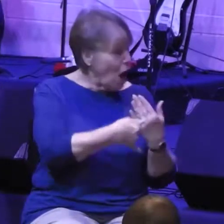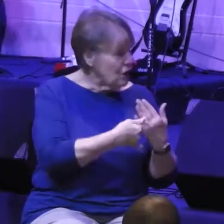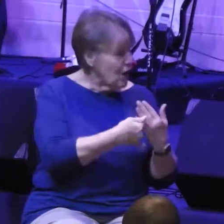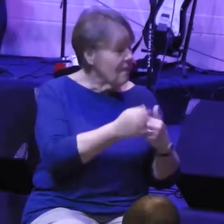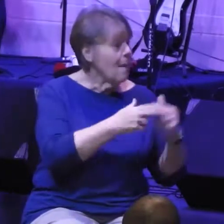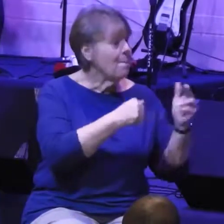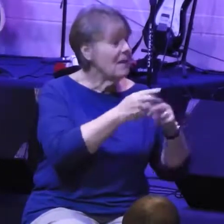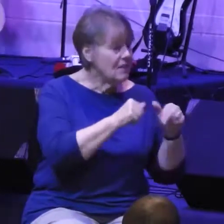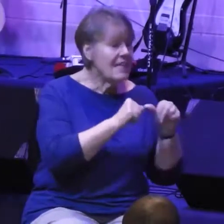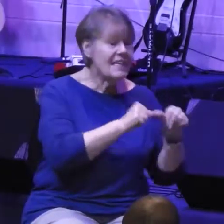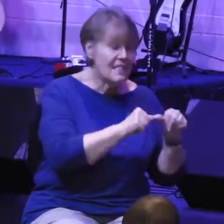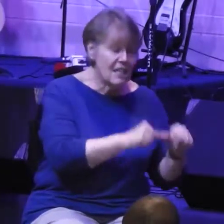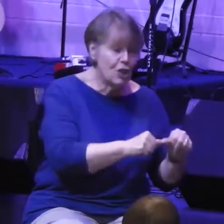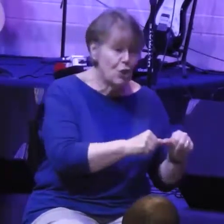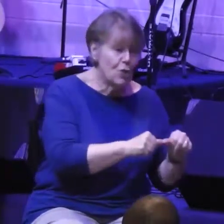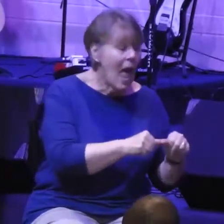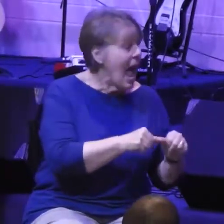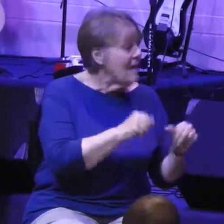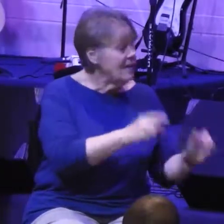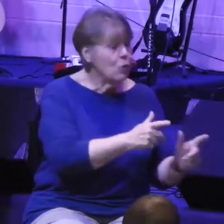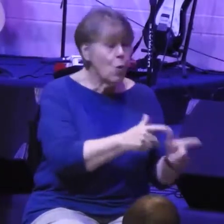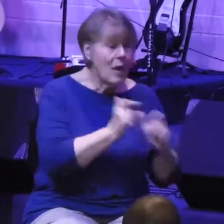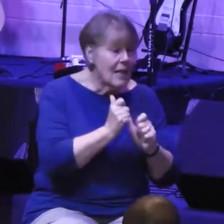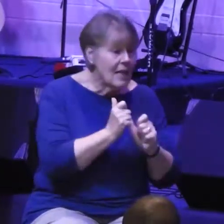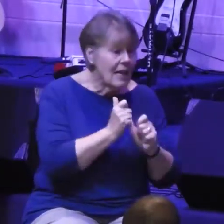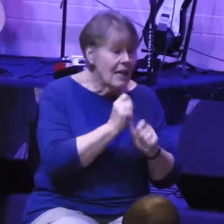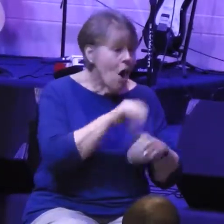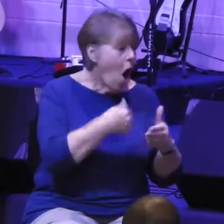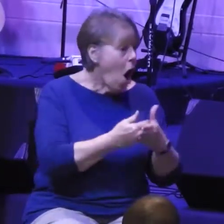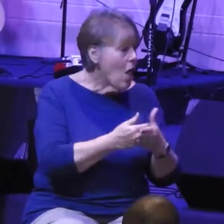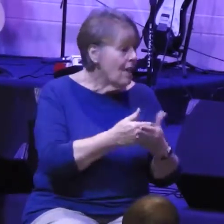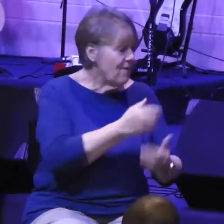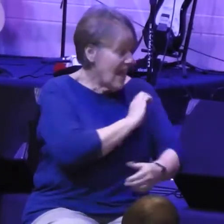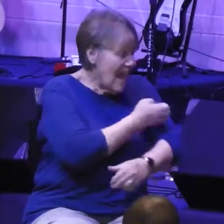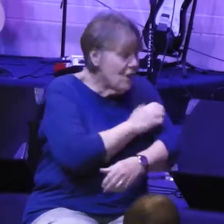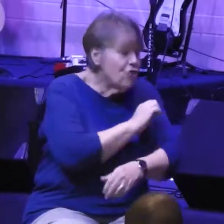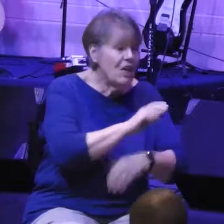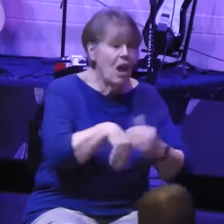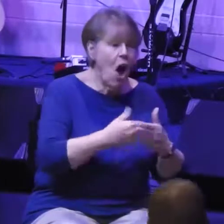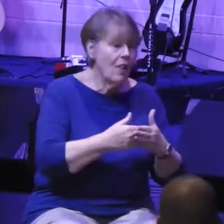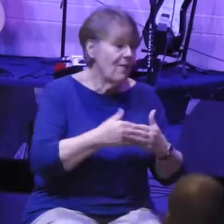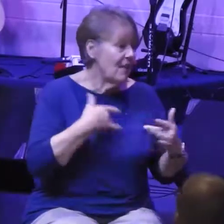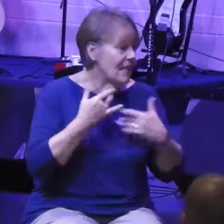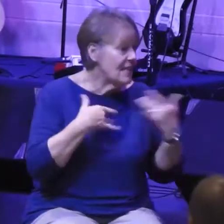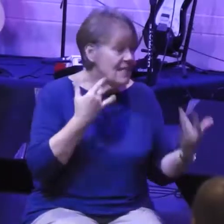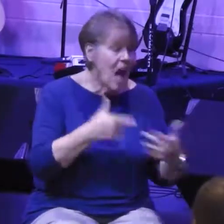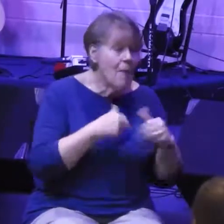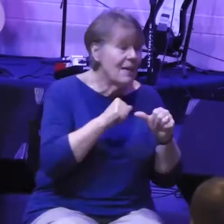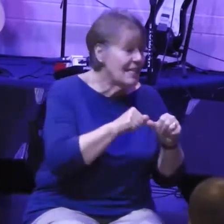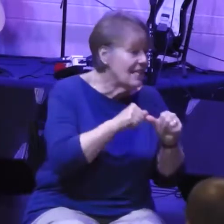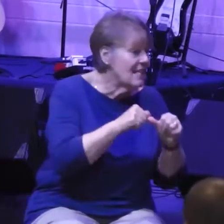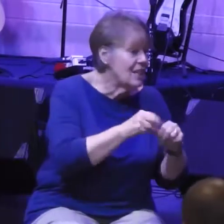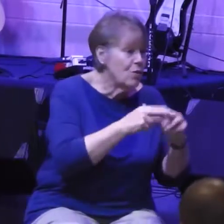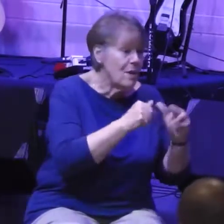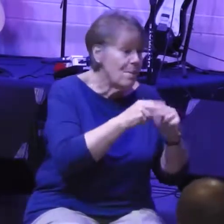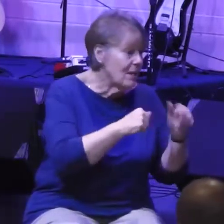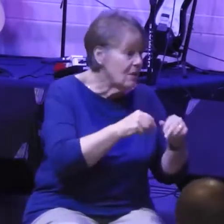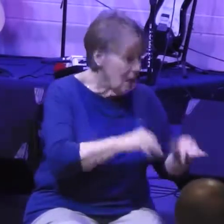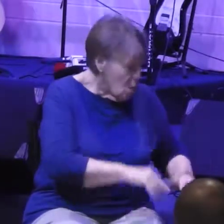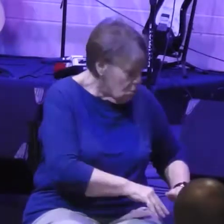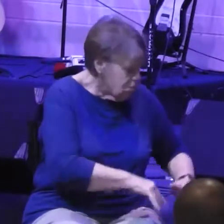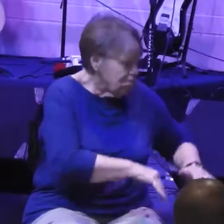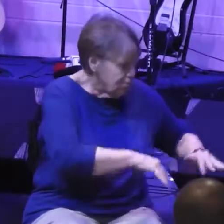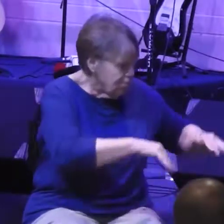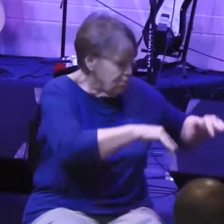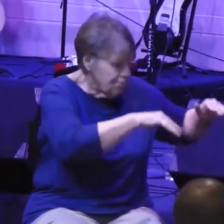moves very quickly. The energy and the momentum continue. Apparently the ridicule of these enemies didn't stop the rebuilding of the wall